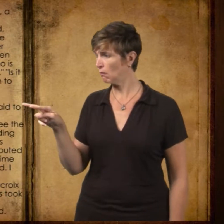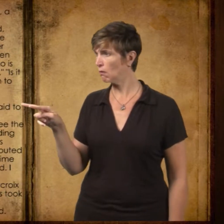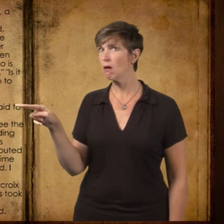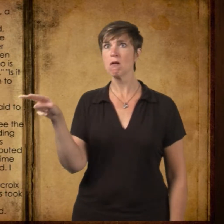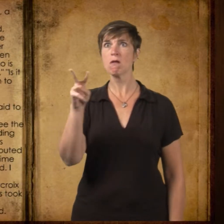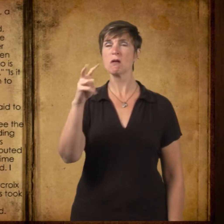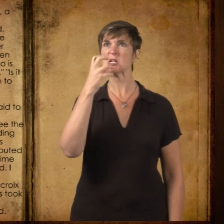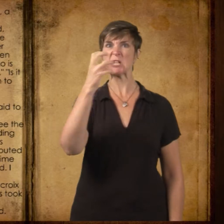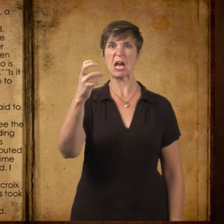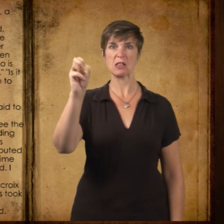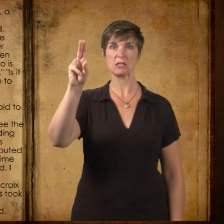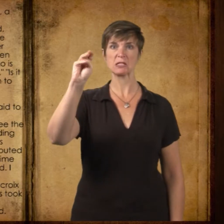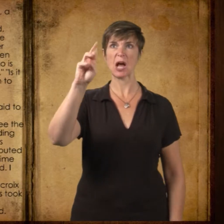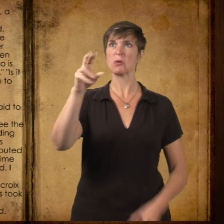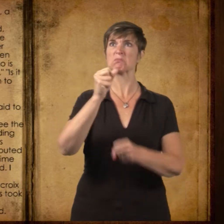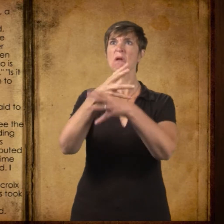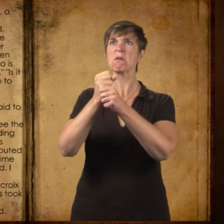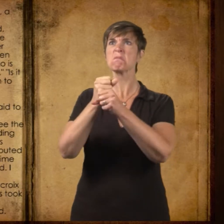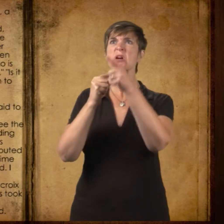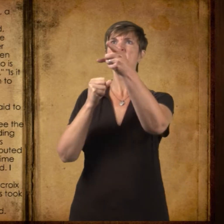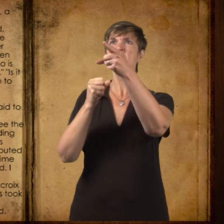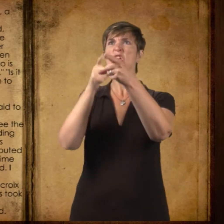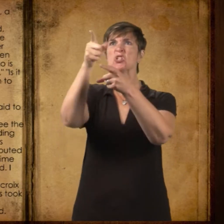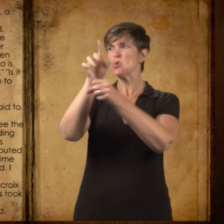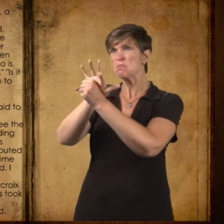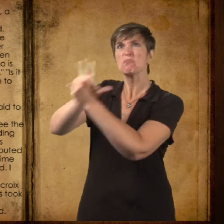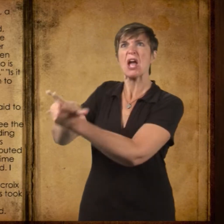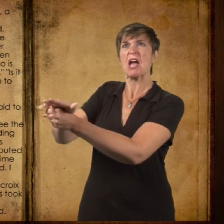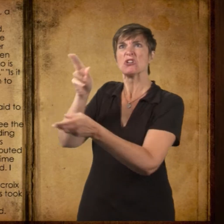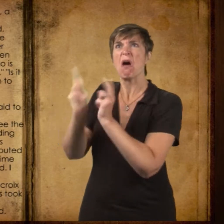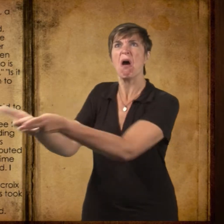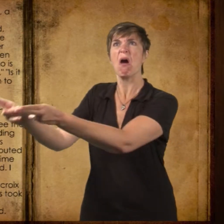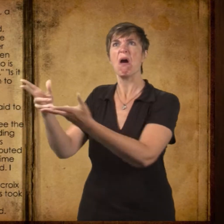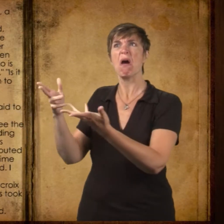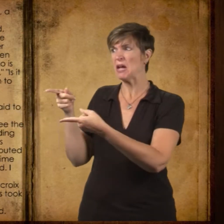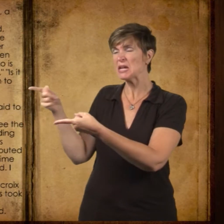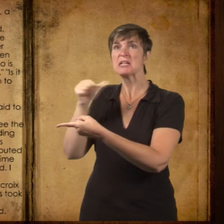You didn't give him enough time to take any paper he wanted! I saw you! It wasn't fair!